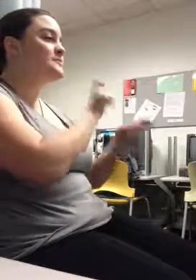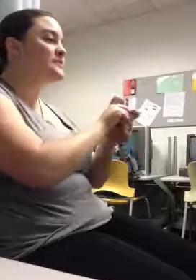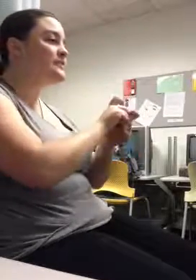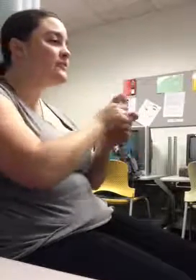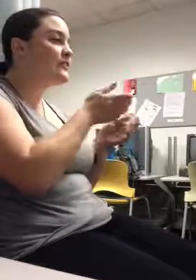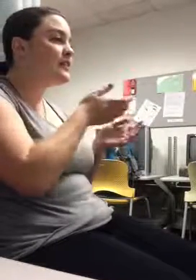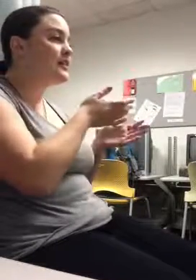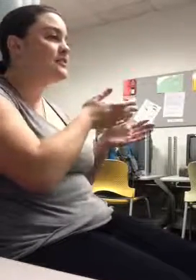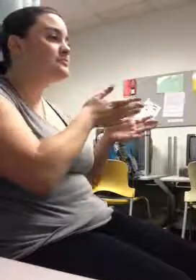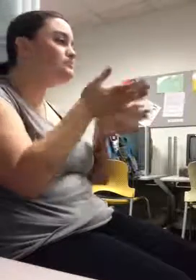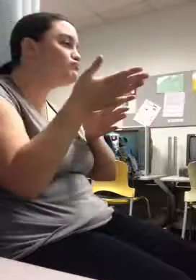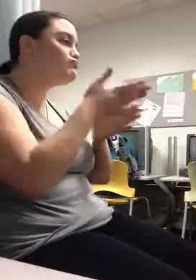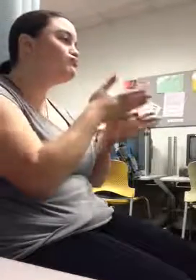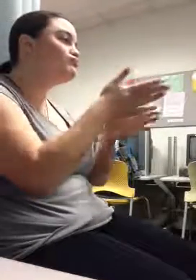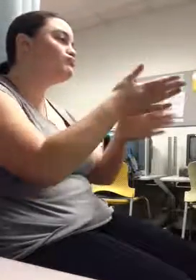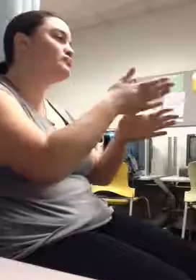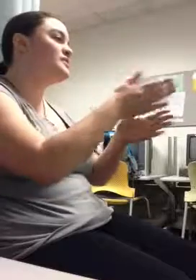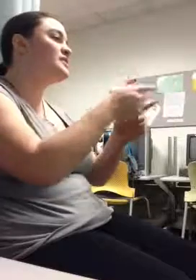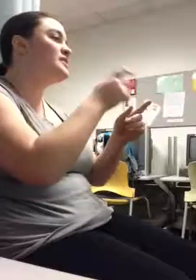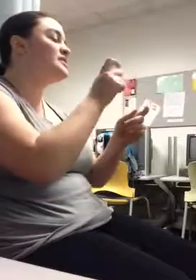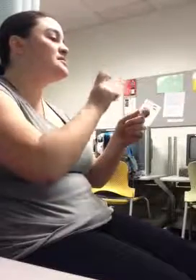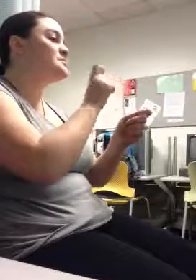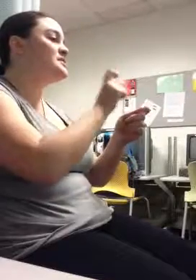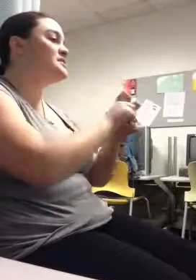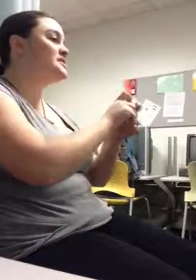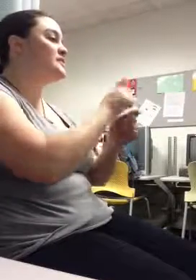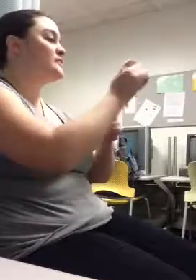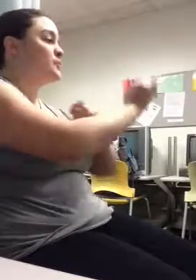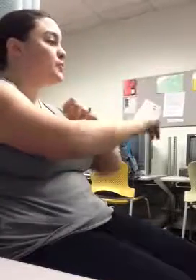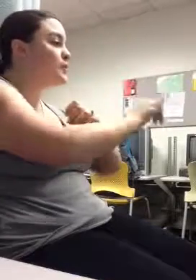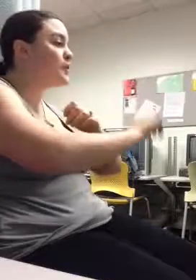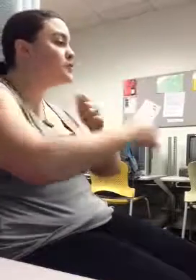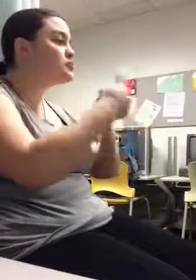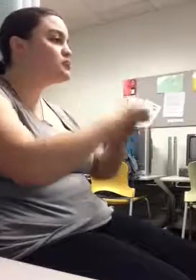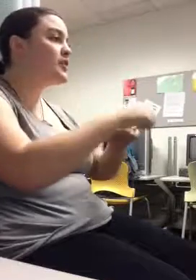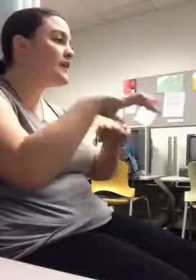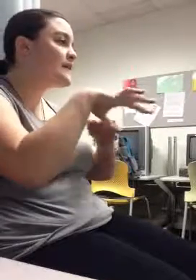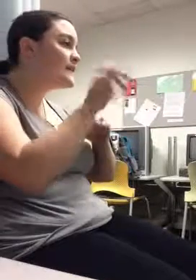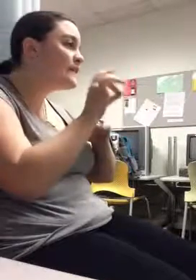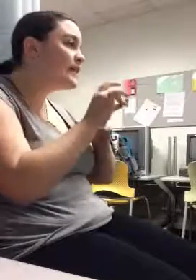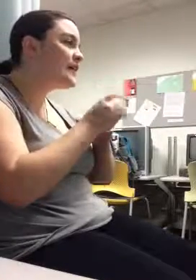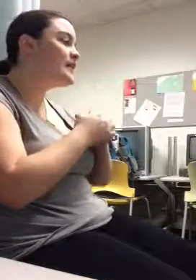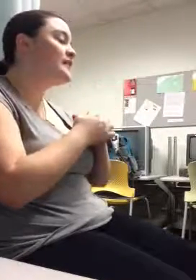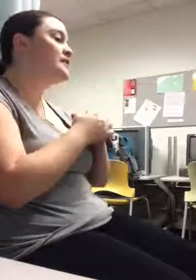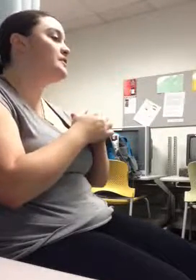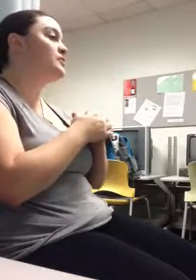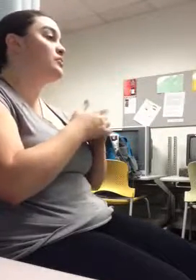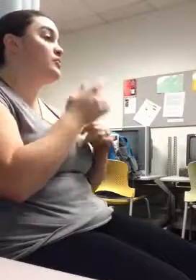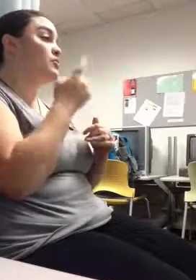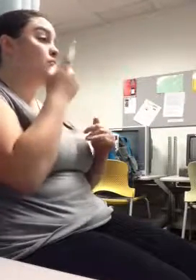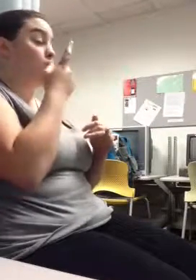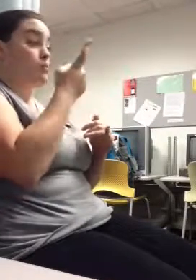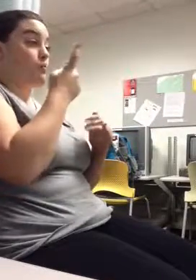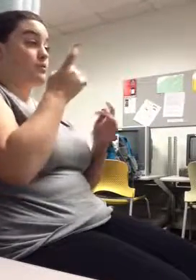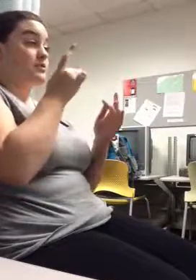all of that sort of thing. One of the ways that you look for whales is you